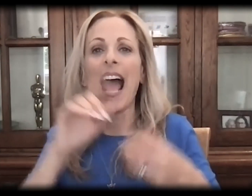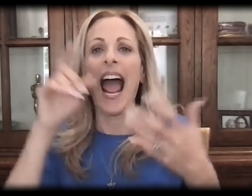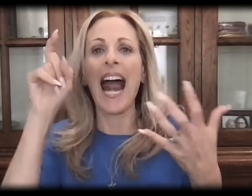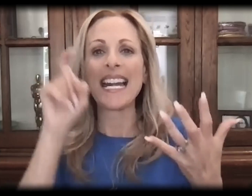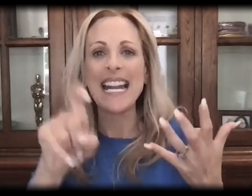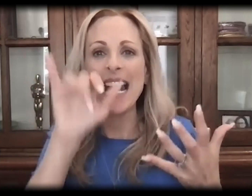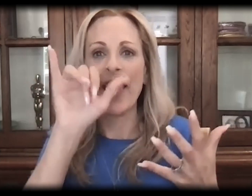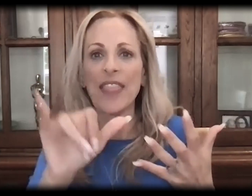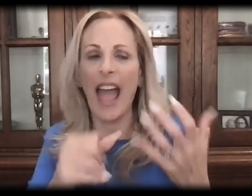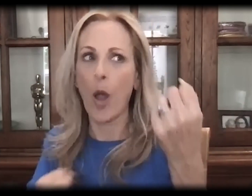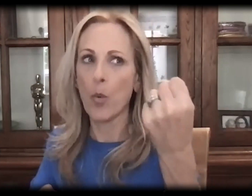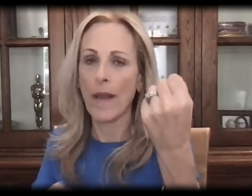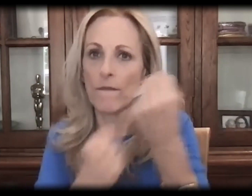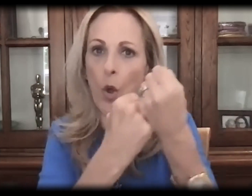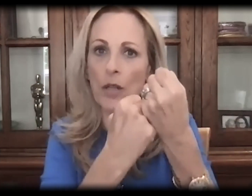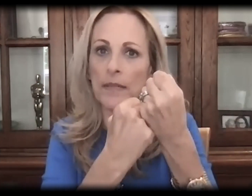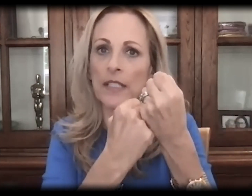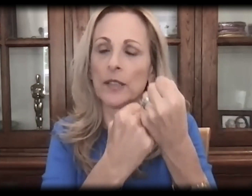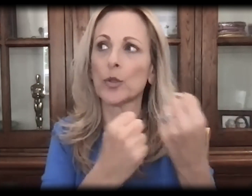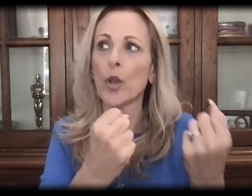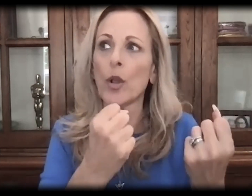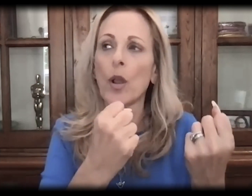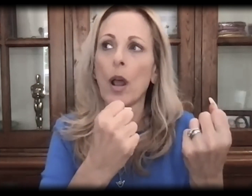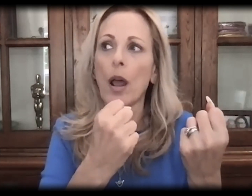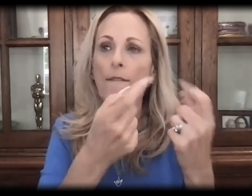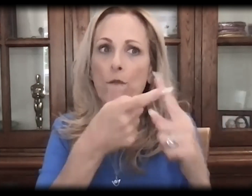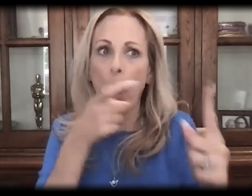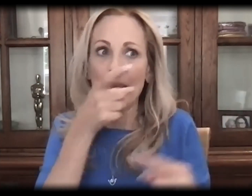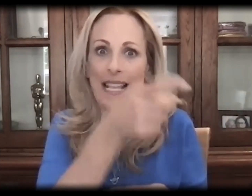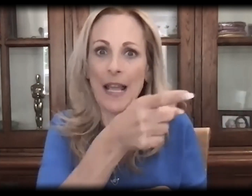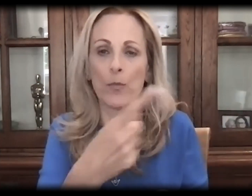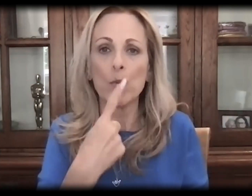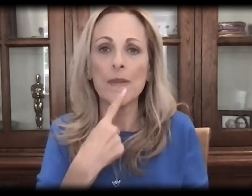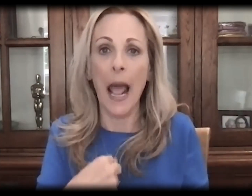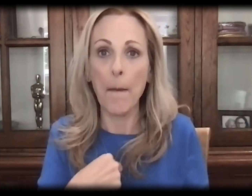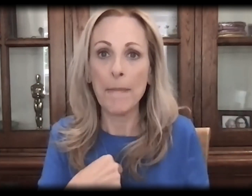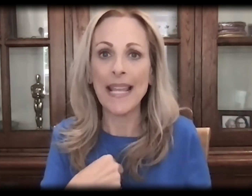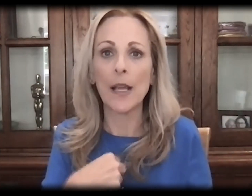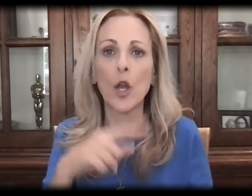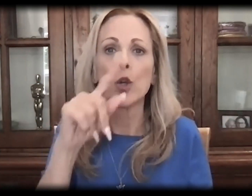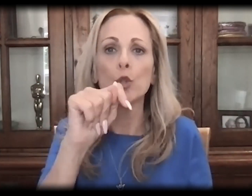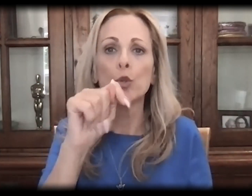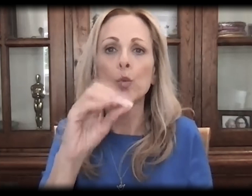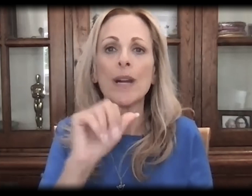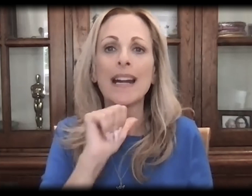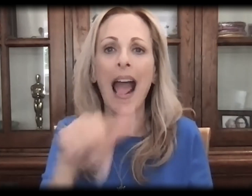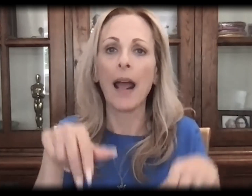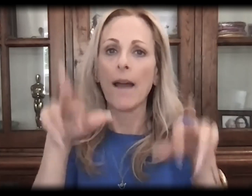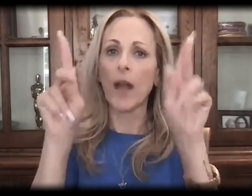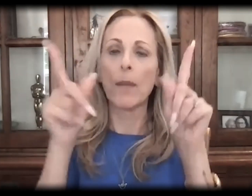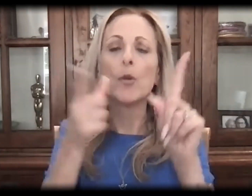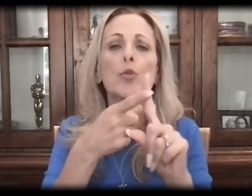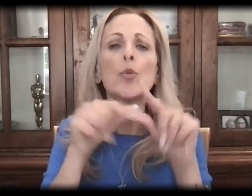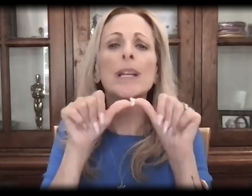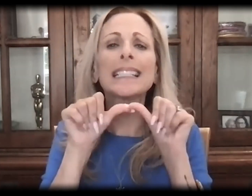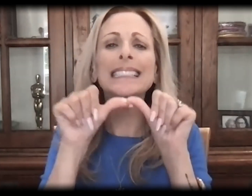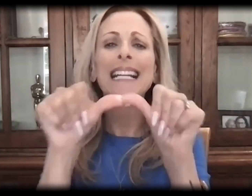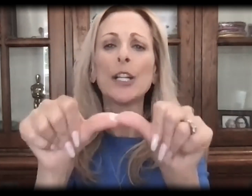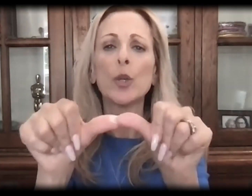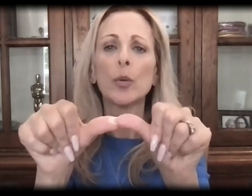And I need that reinforcement from him to say to me to not give up,